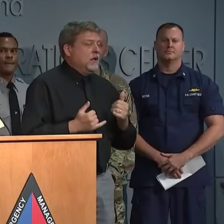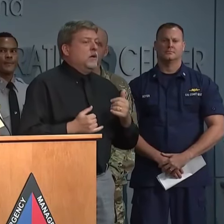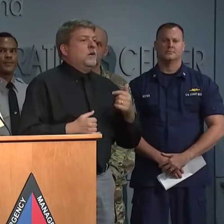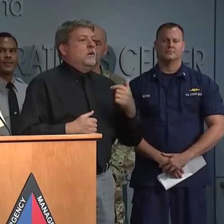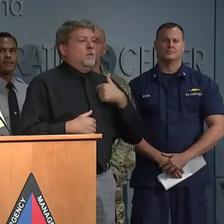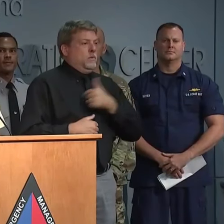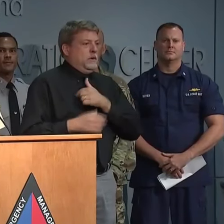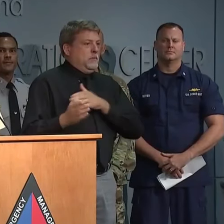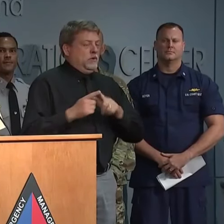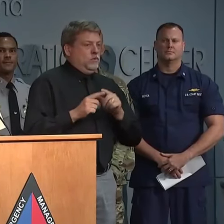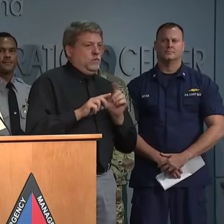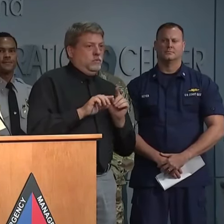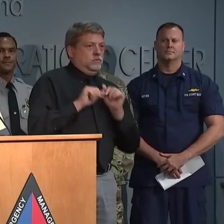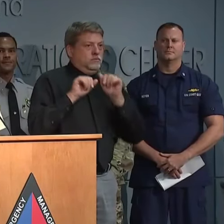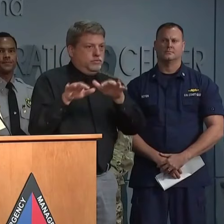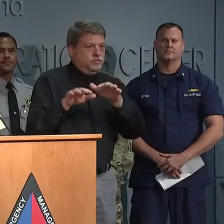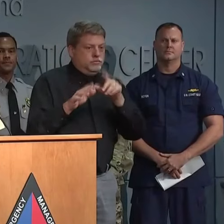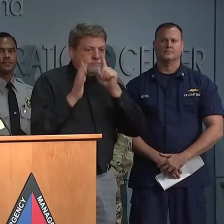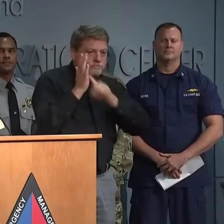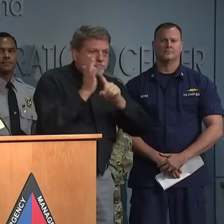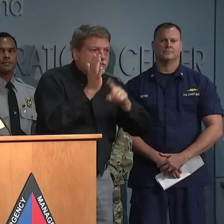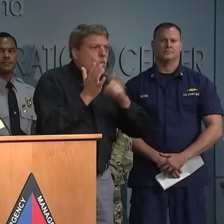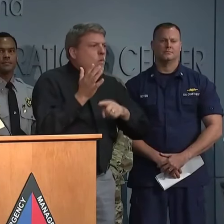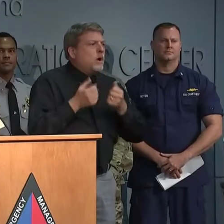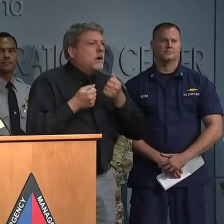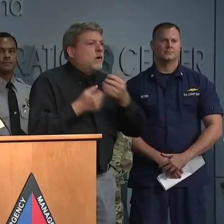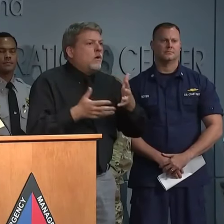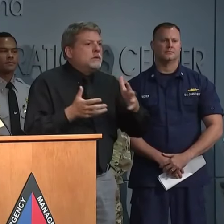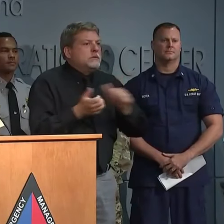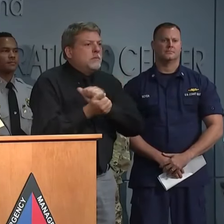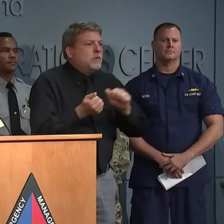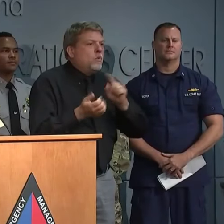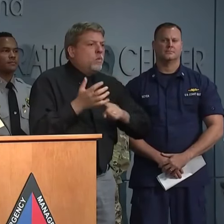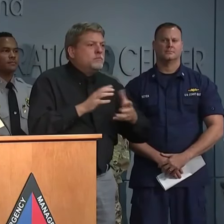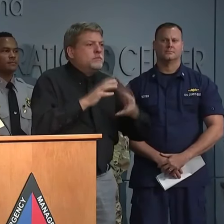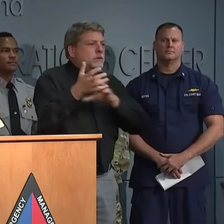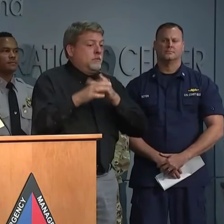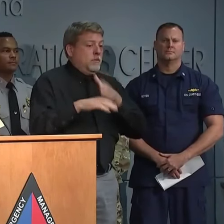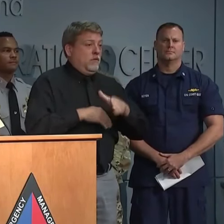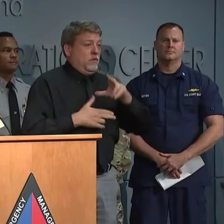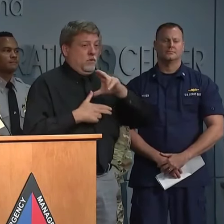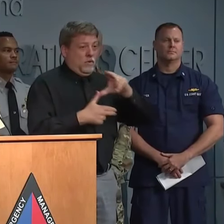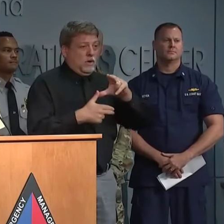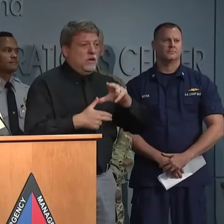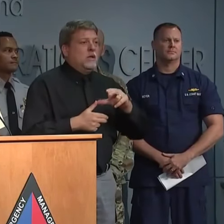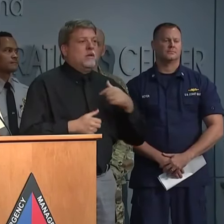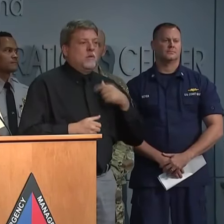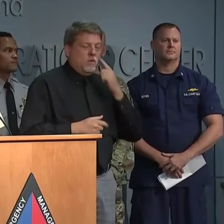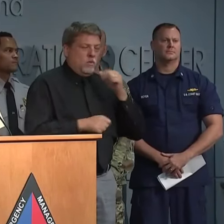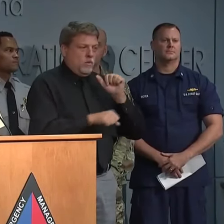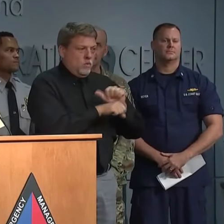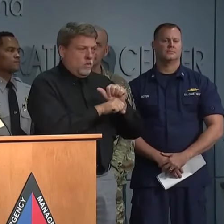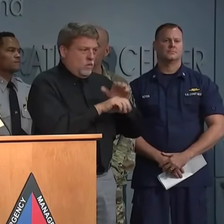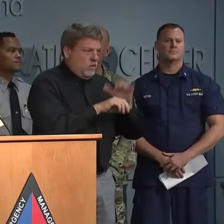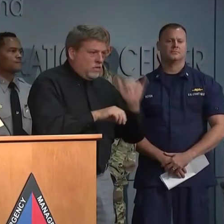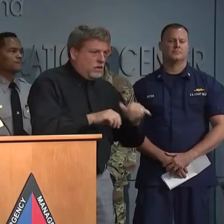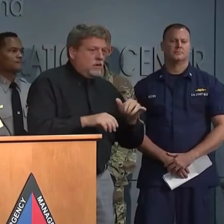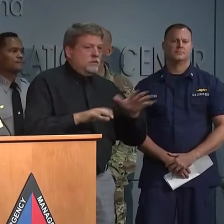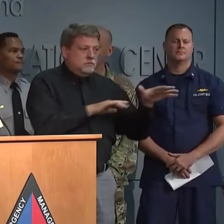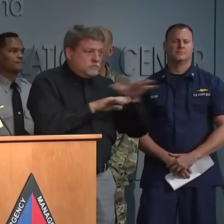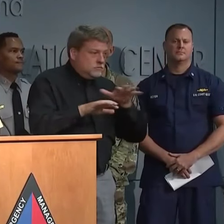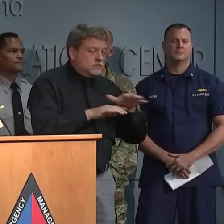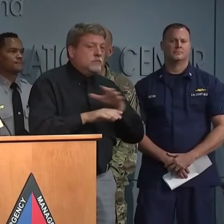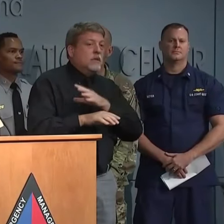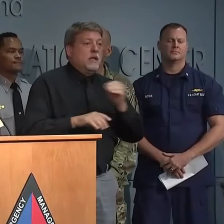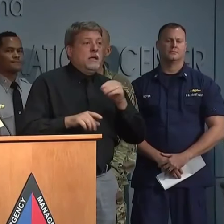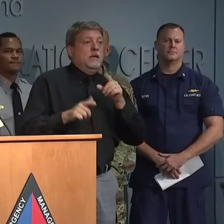in place and the state disaster recovery task force is activated and they continue to coordinate for a rapid transition from